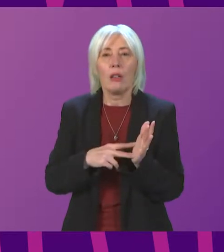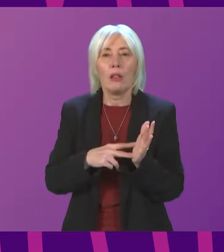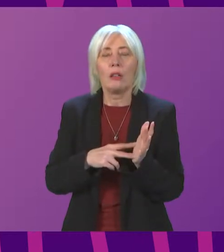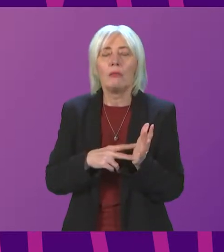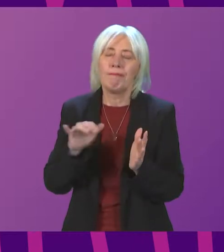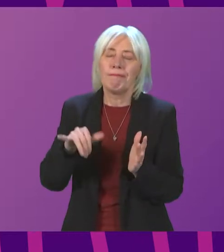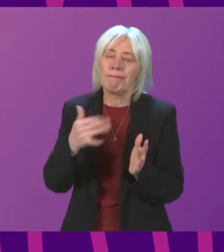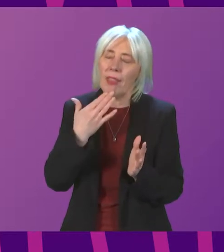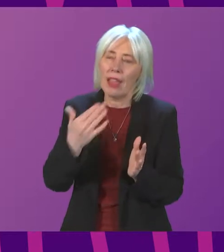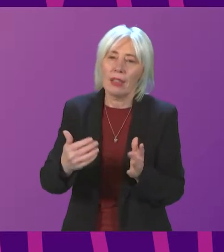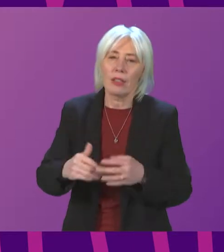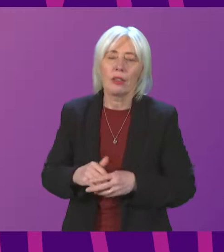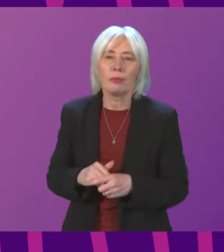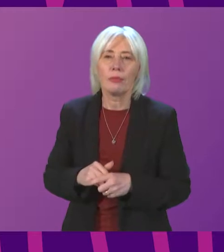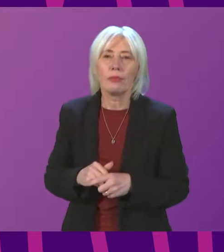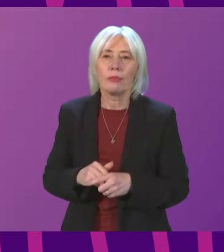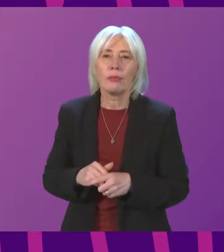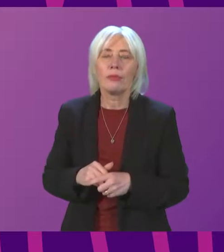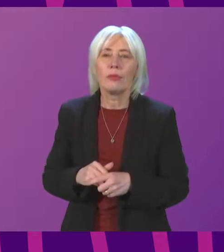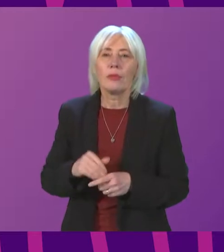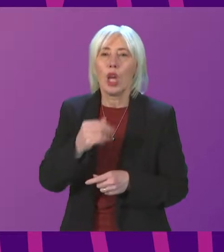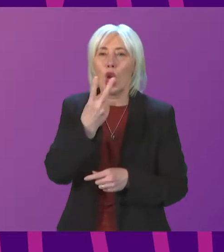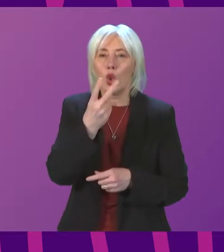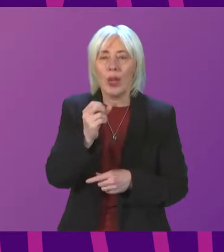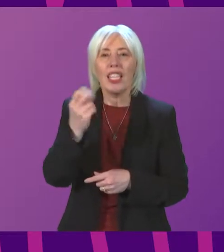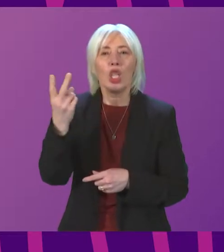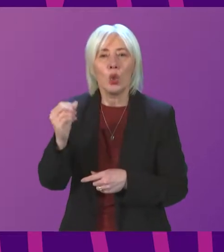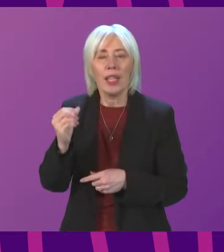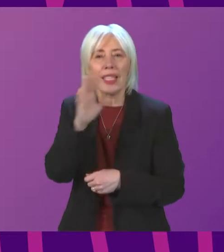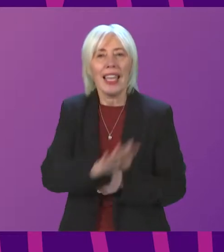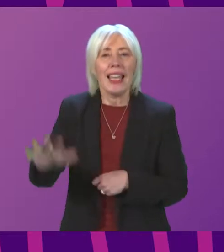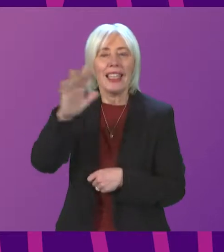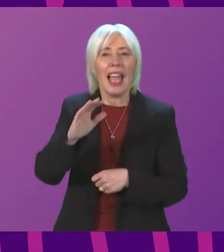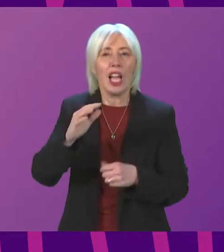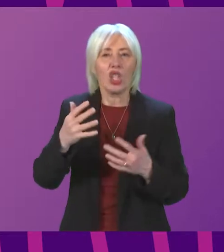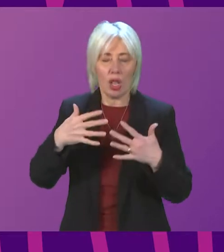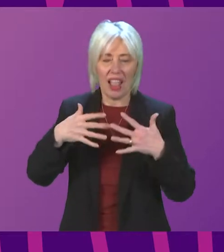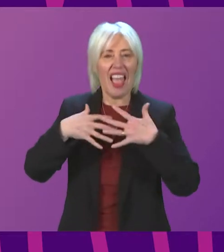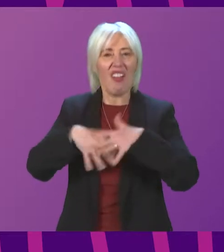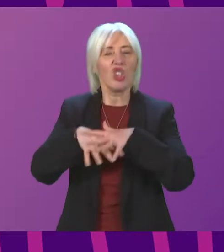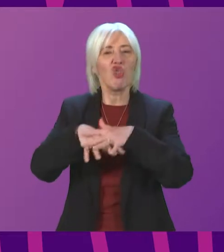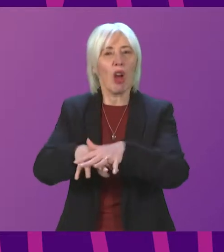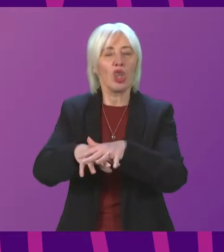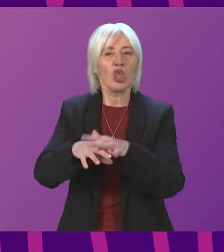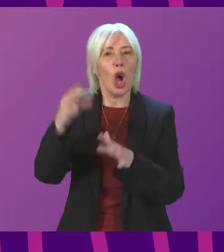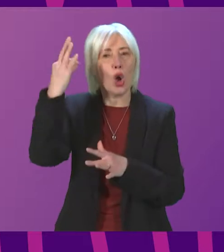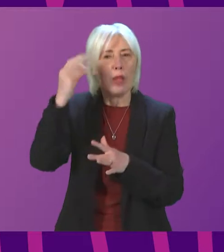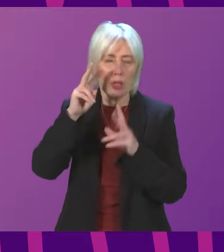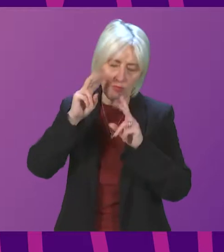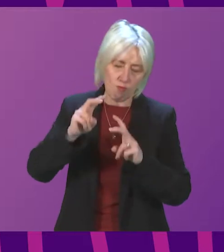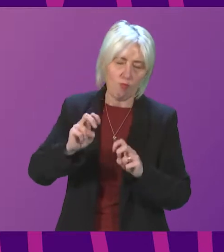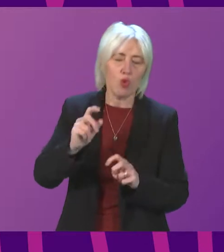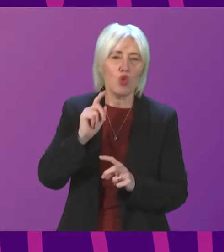Thank you, thanks for that response. In 2020 the National Infrastructure Commission published a study into resilience